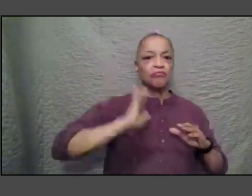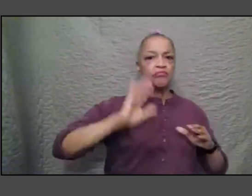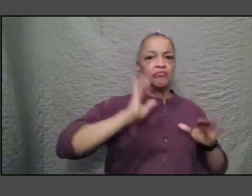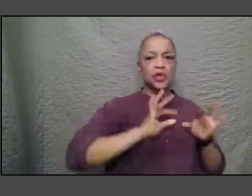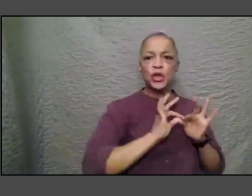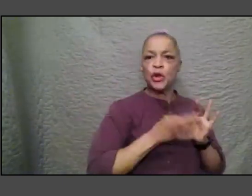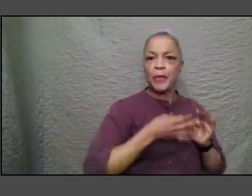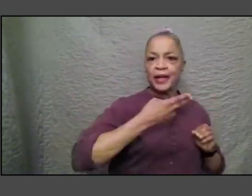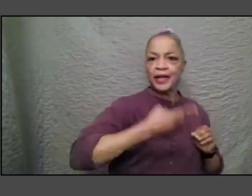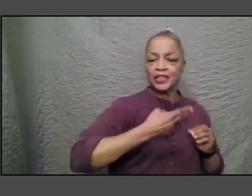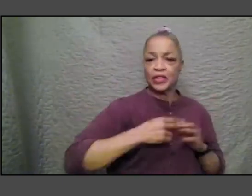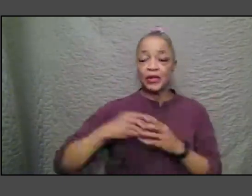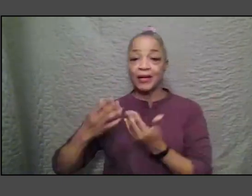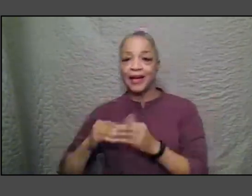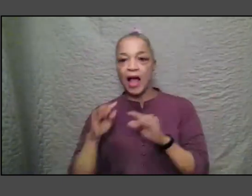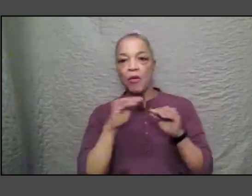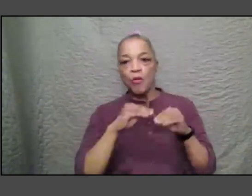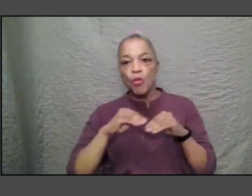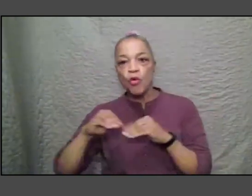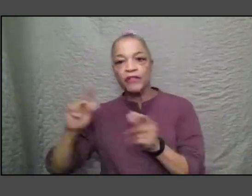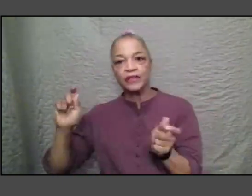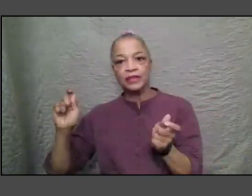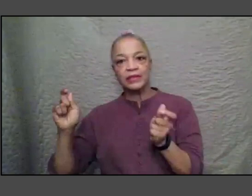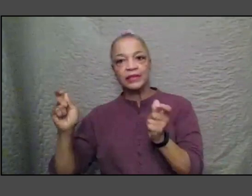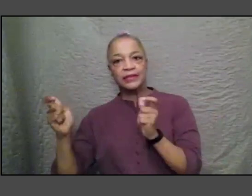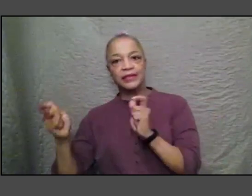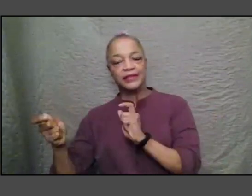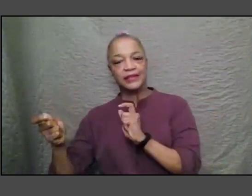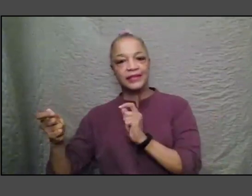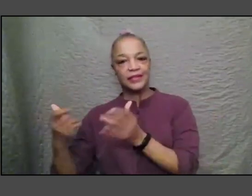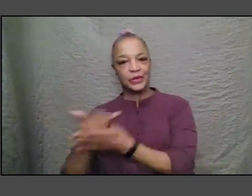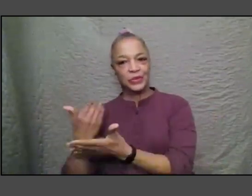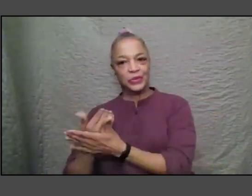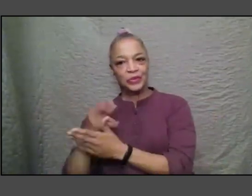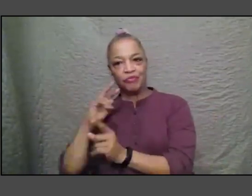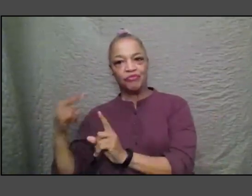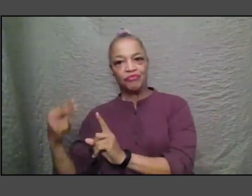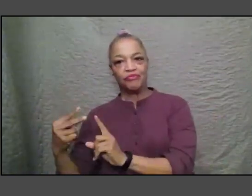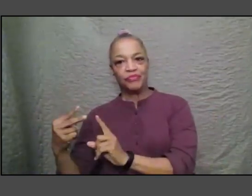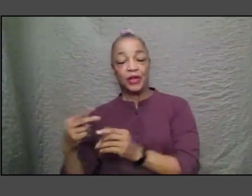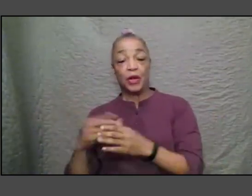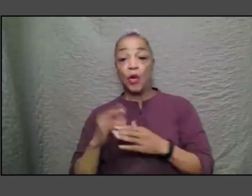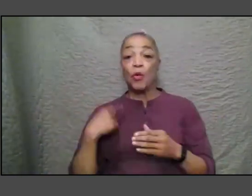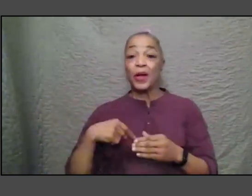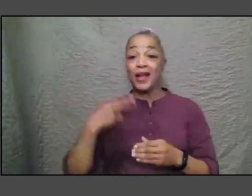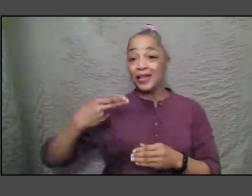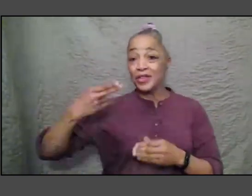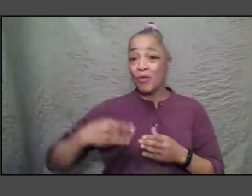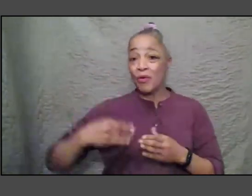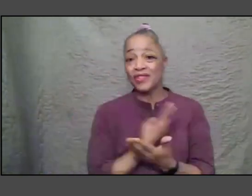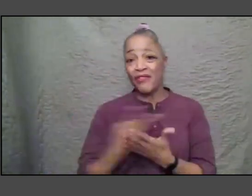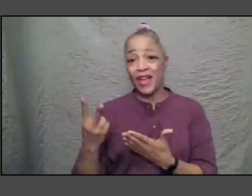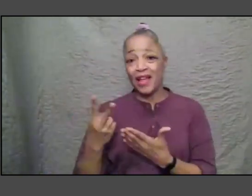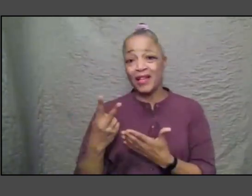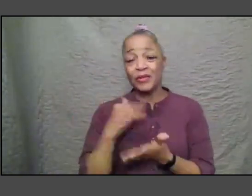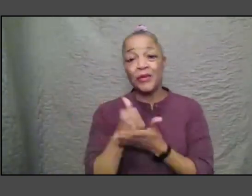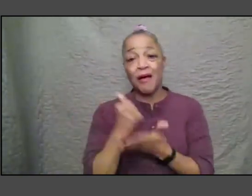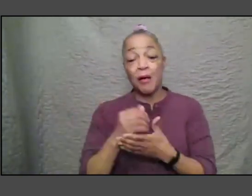moving in new directions and i think one of the things we failed as historians is to help the public understand that revisionism isn't a dirty